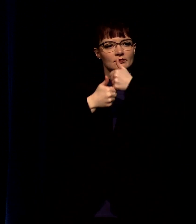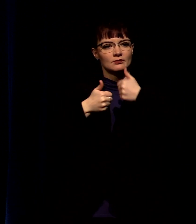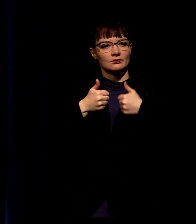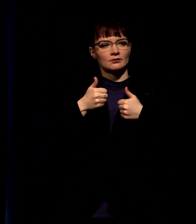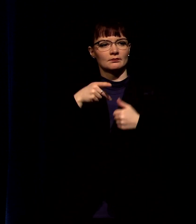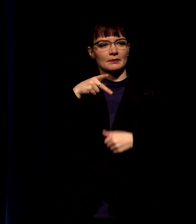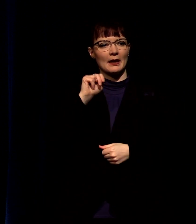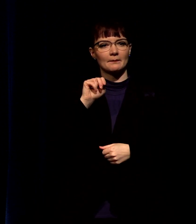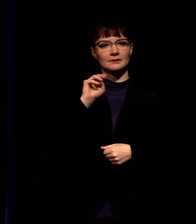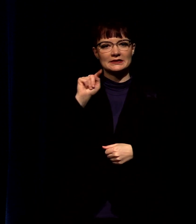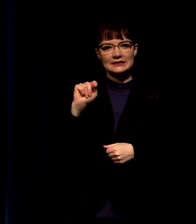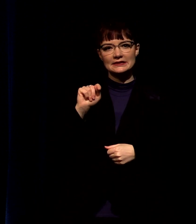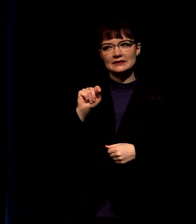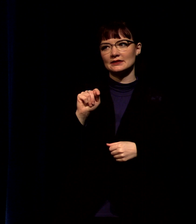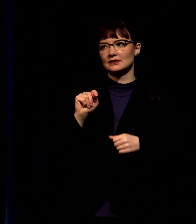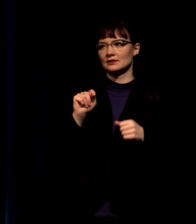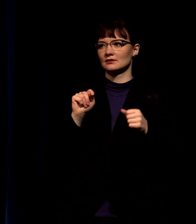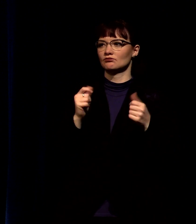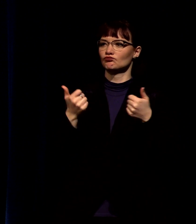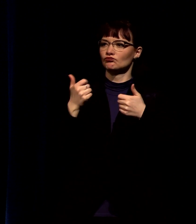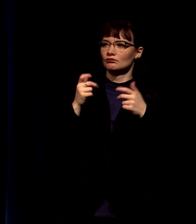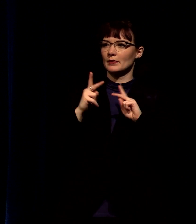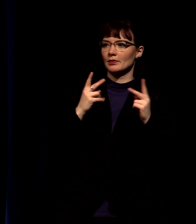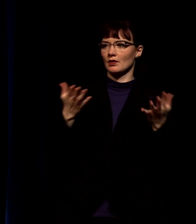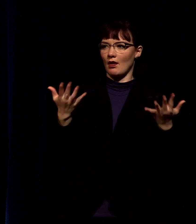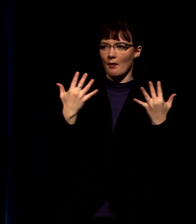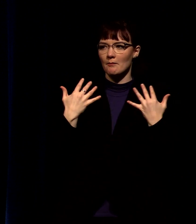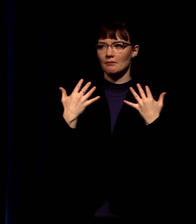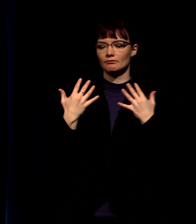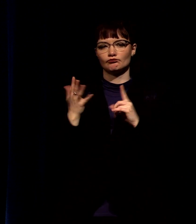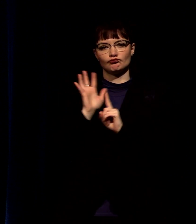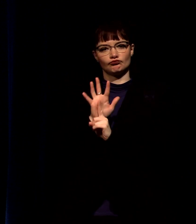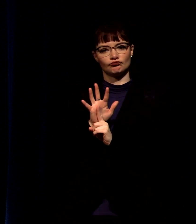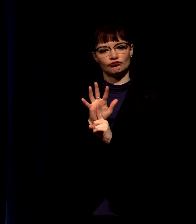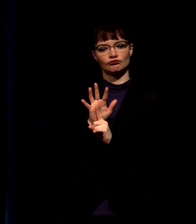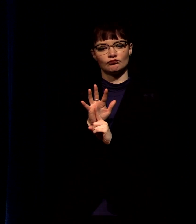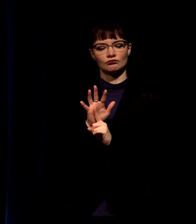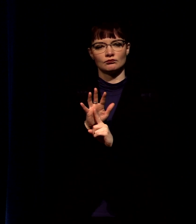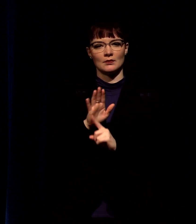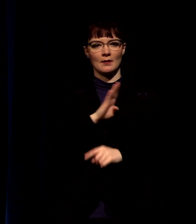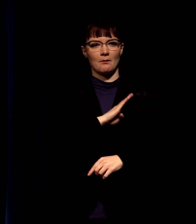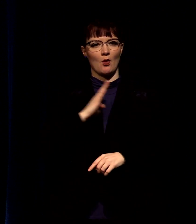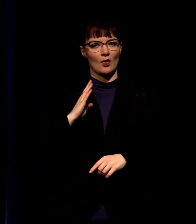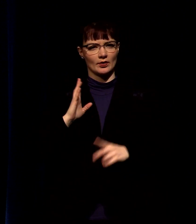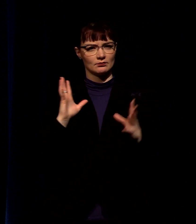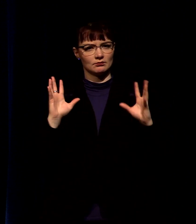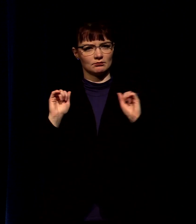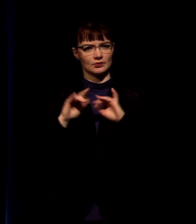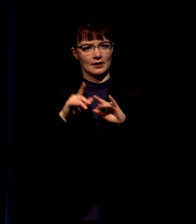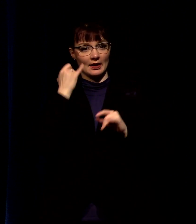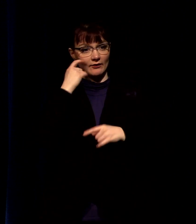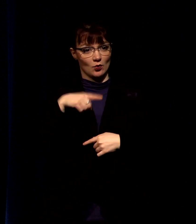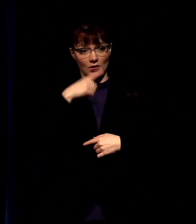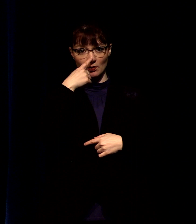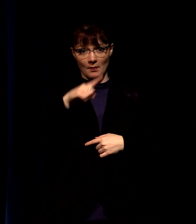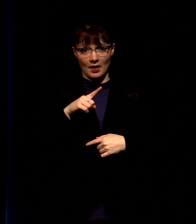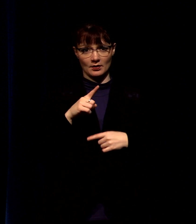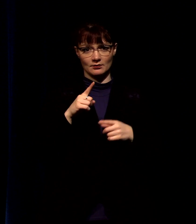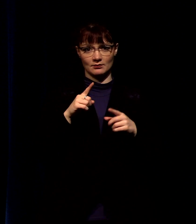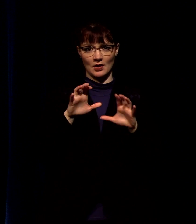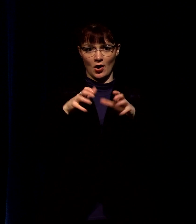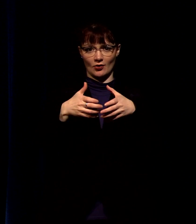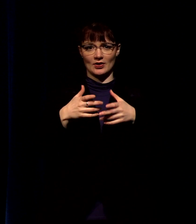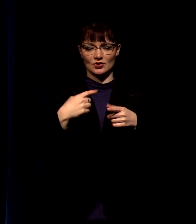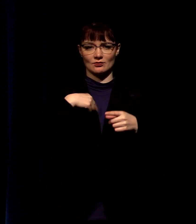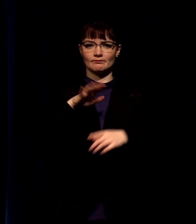that are present if you could come join us for the laying on of hands and church family i'd invite you to play a role in this as well if you feel comfortable in extending your